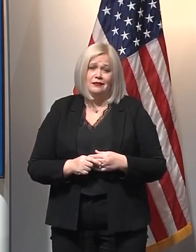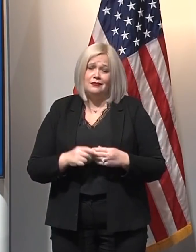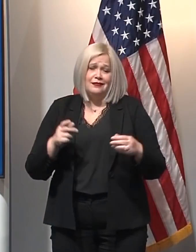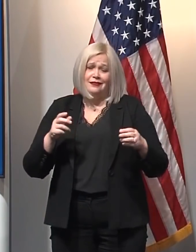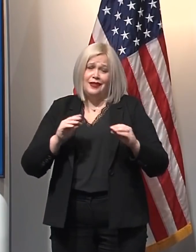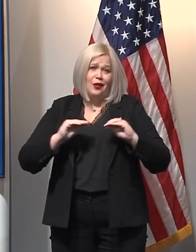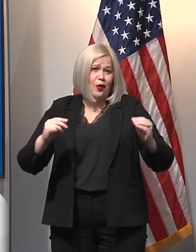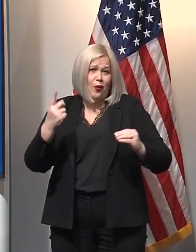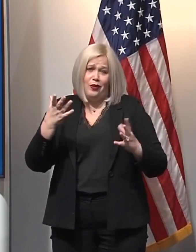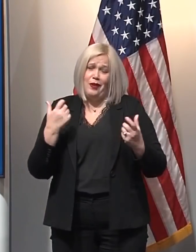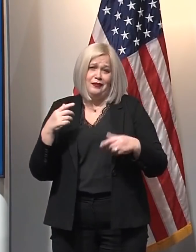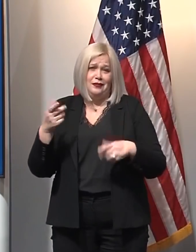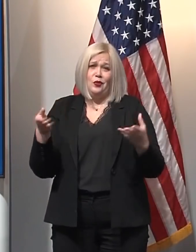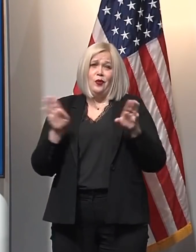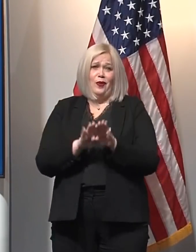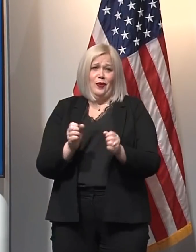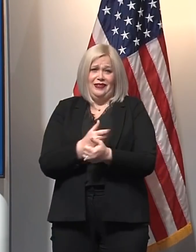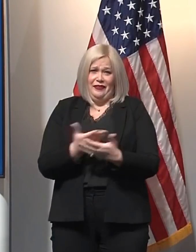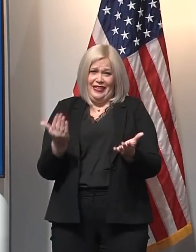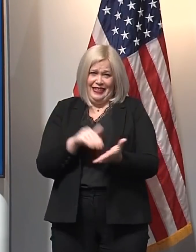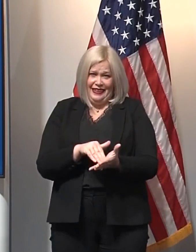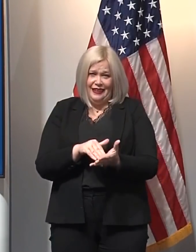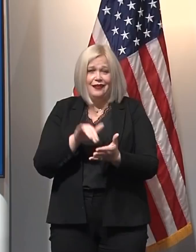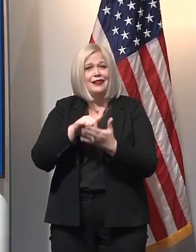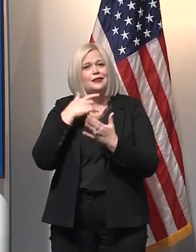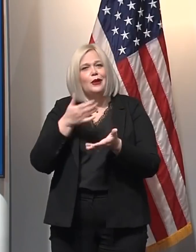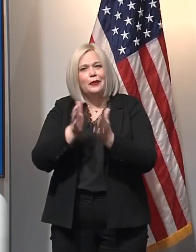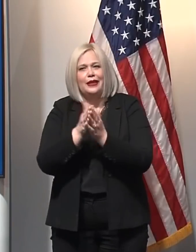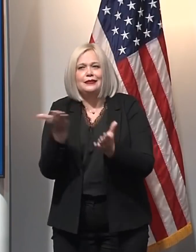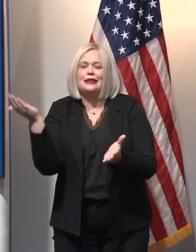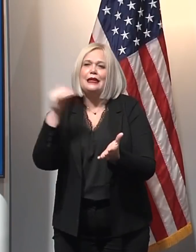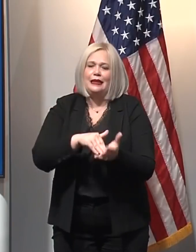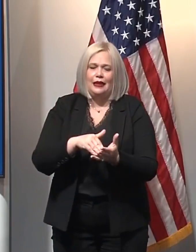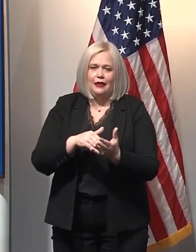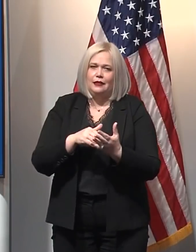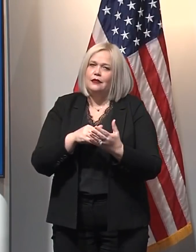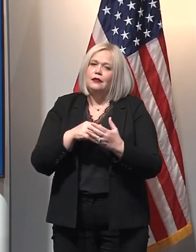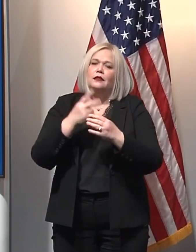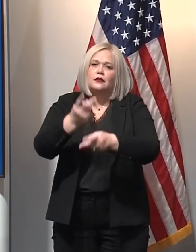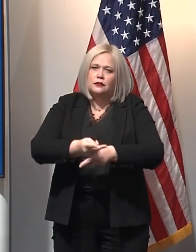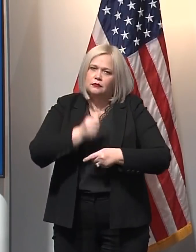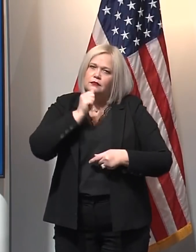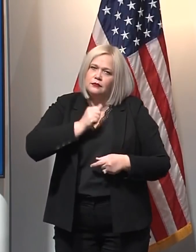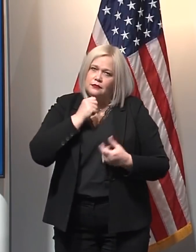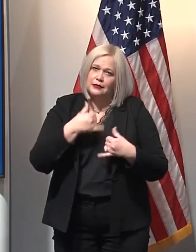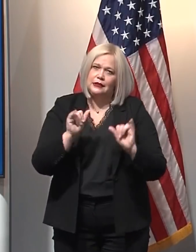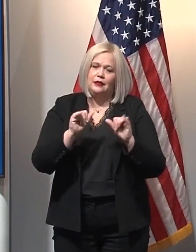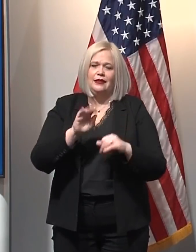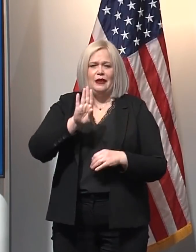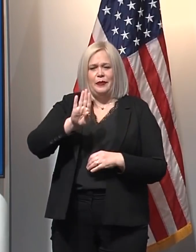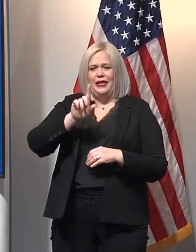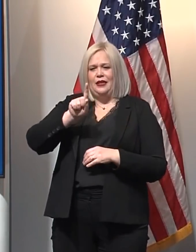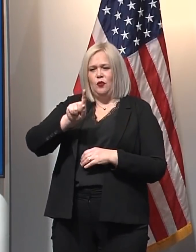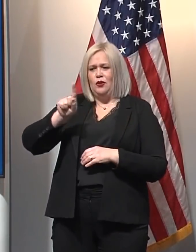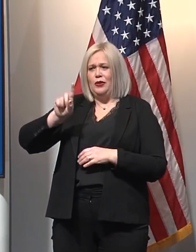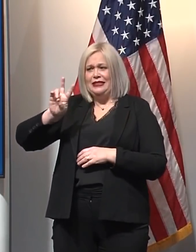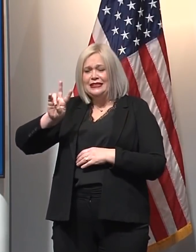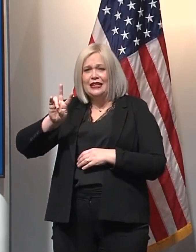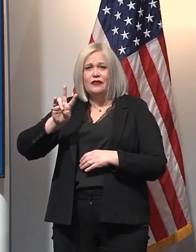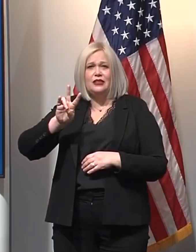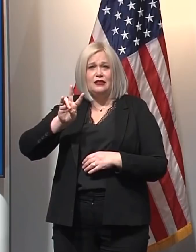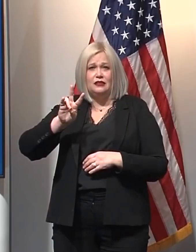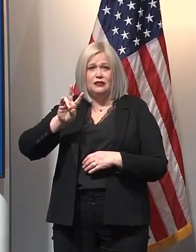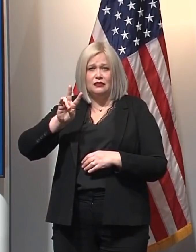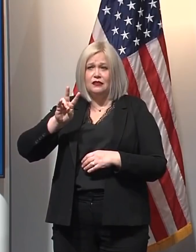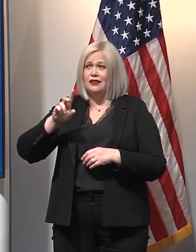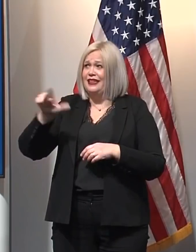backward. And that's why we're asking everyone to keep doing their part. The B117 variant, the other variants that